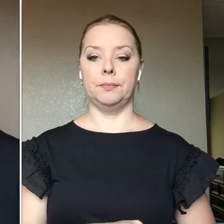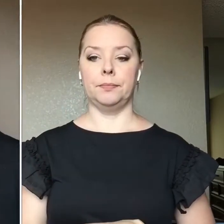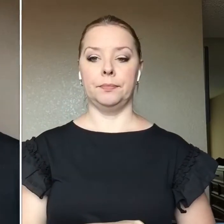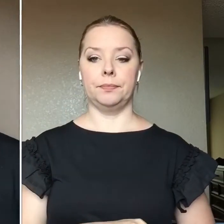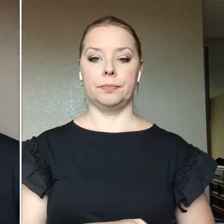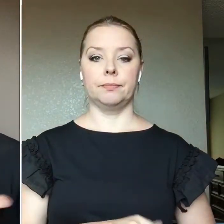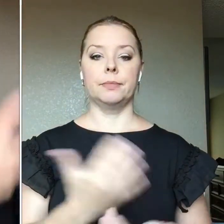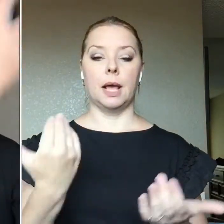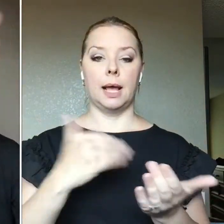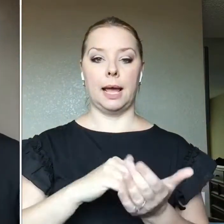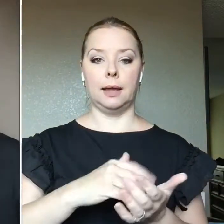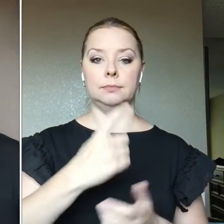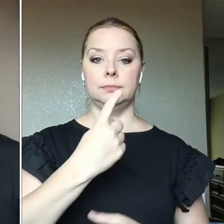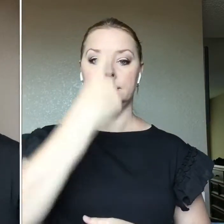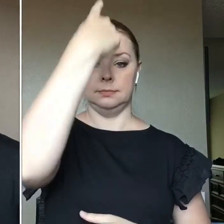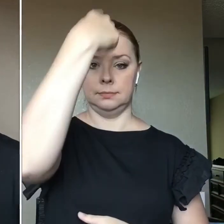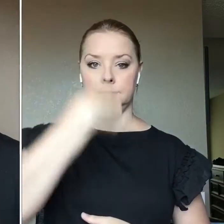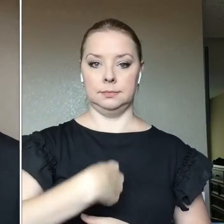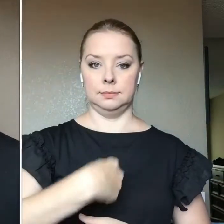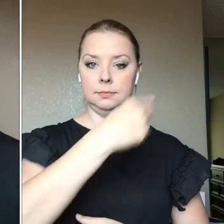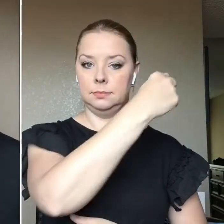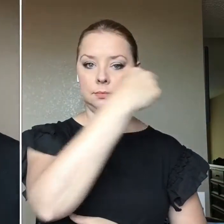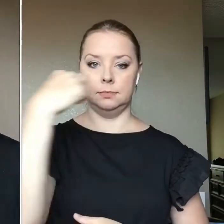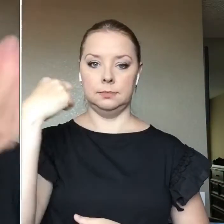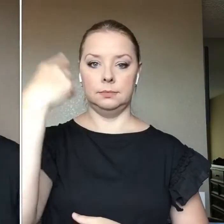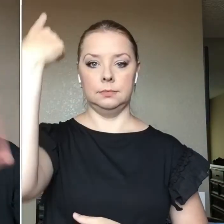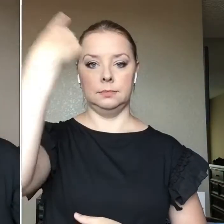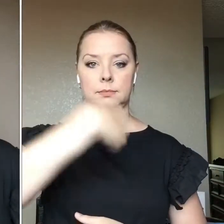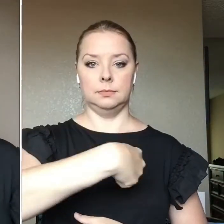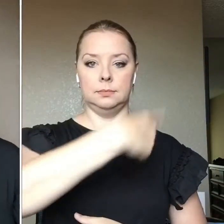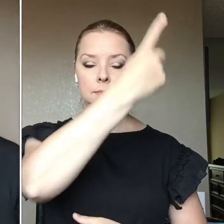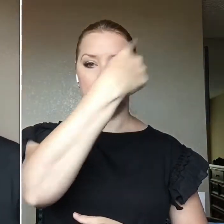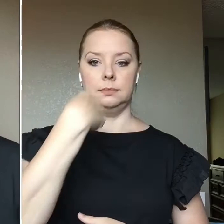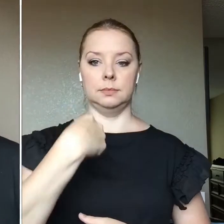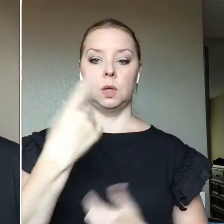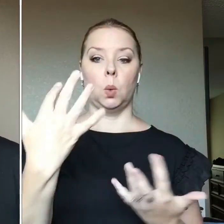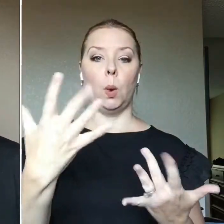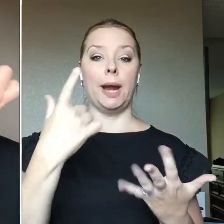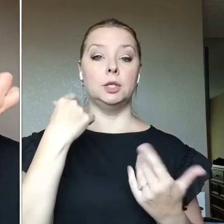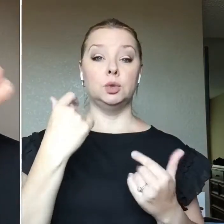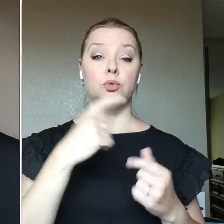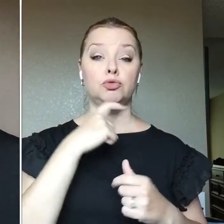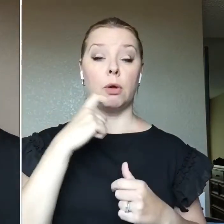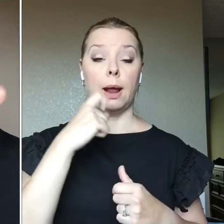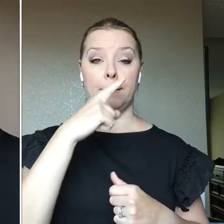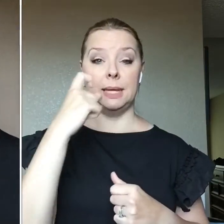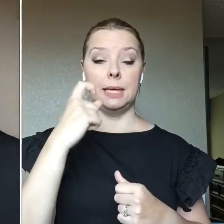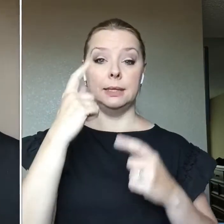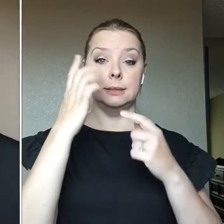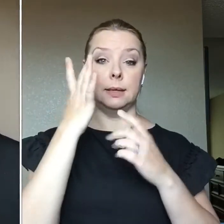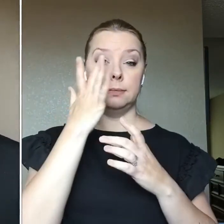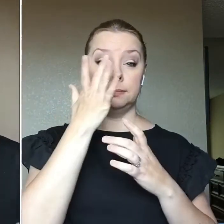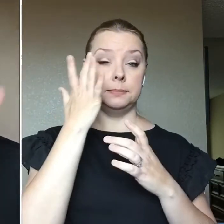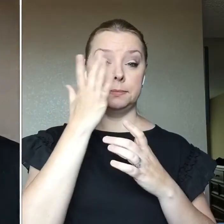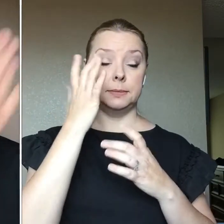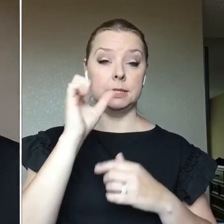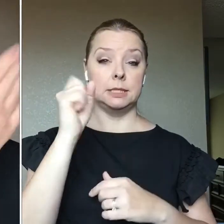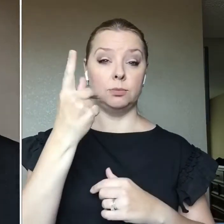Again The T and the X Wait for it to dry Because the spray is on the eyes So I want to make sure that dries Without